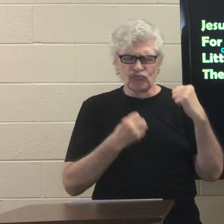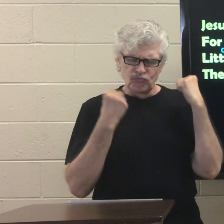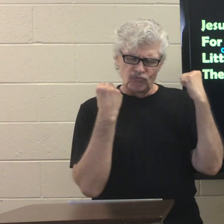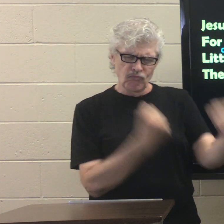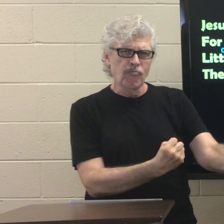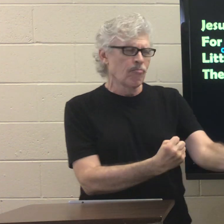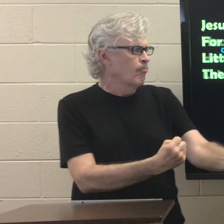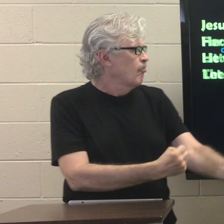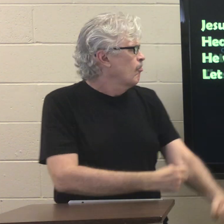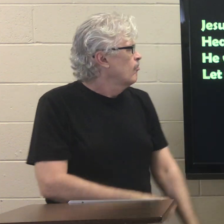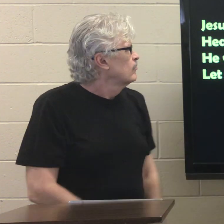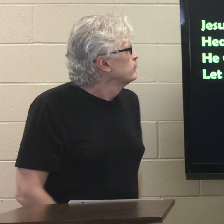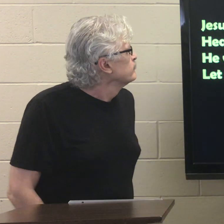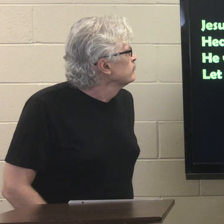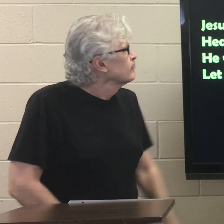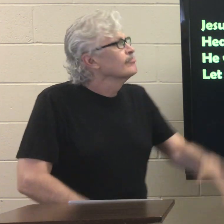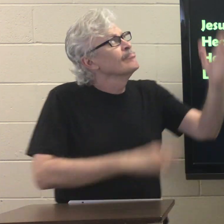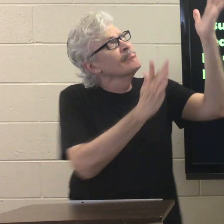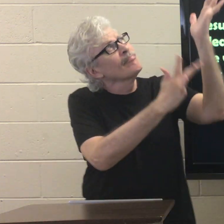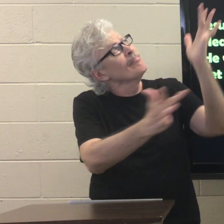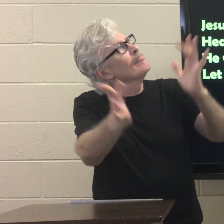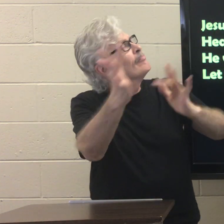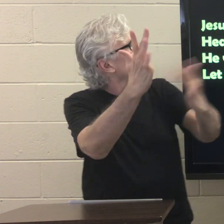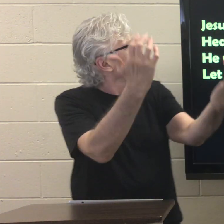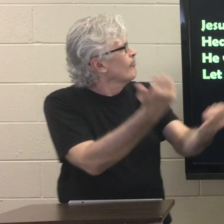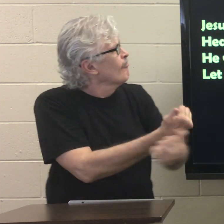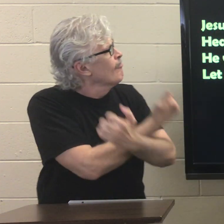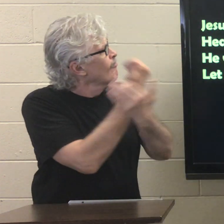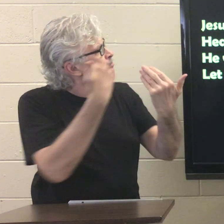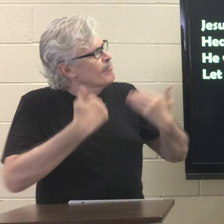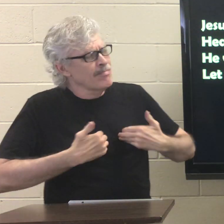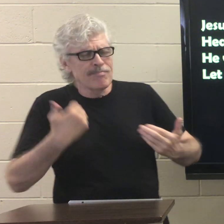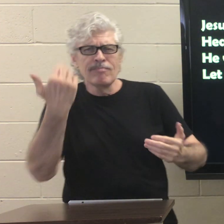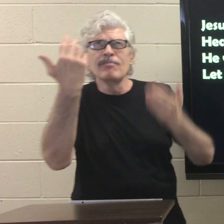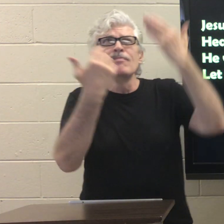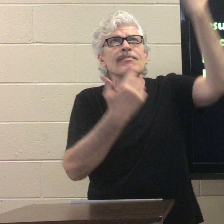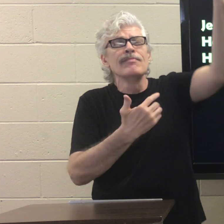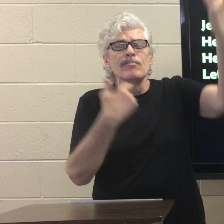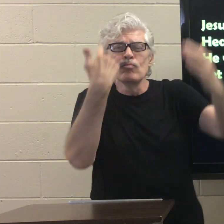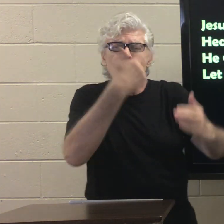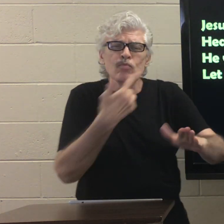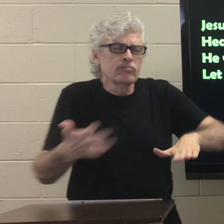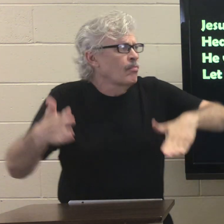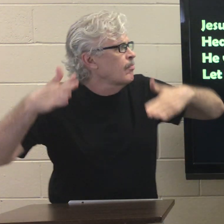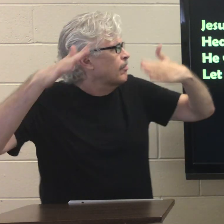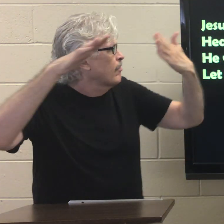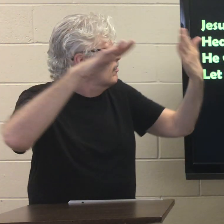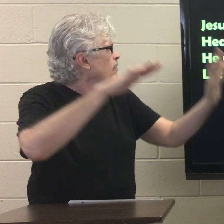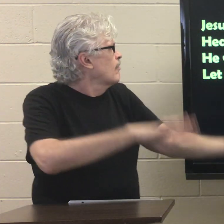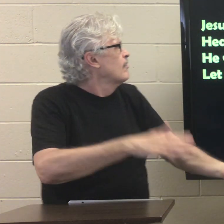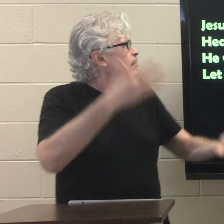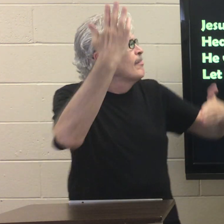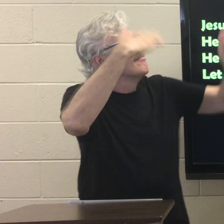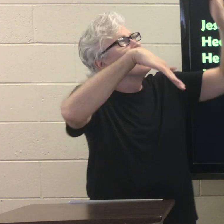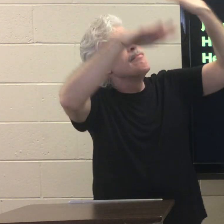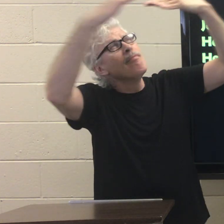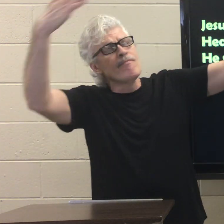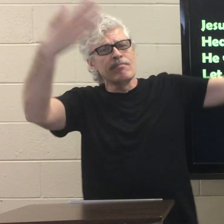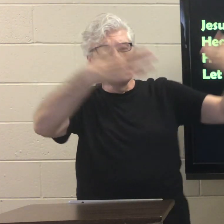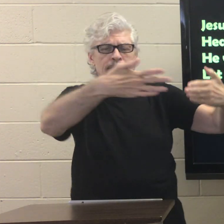strong. Jesus loves me. He who died. Heaven's gate